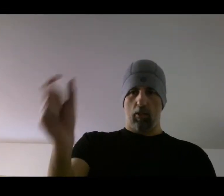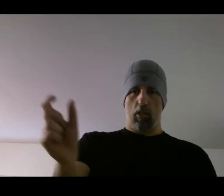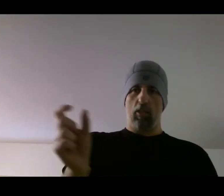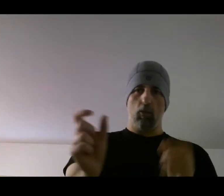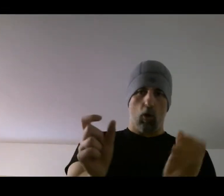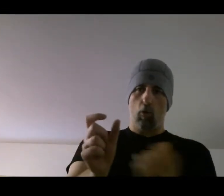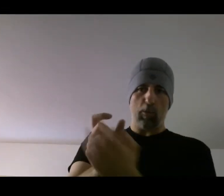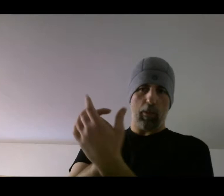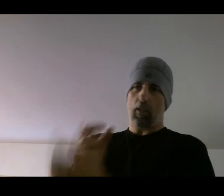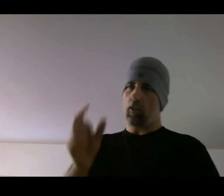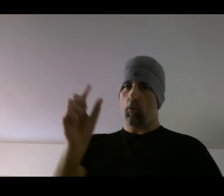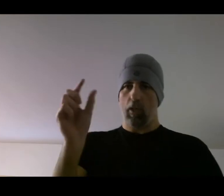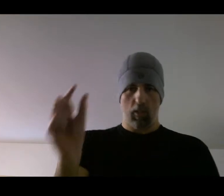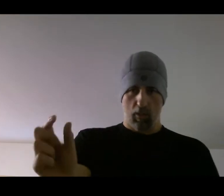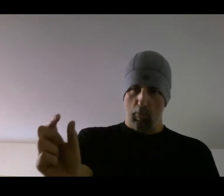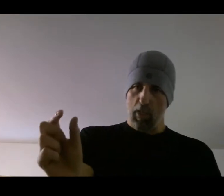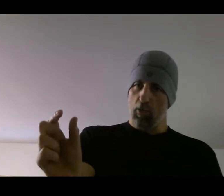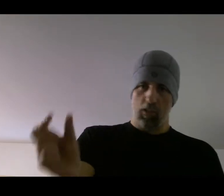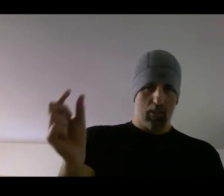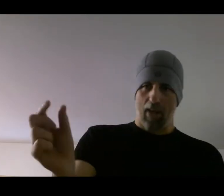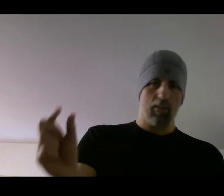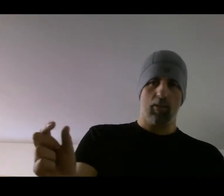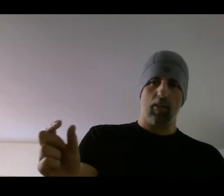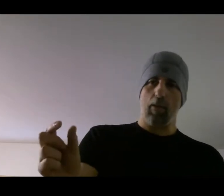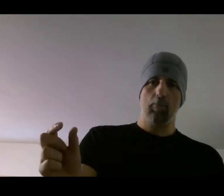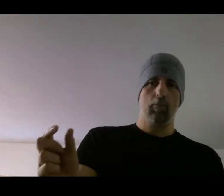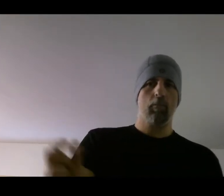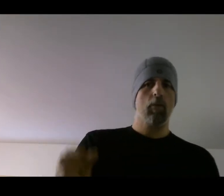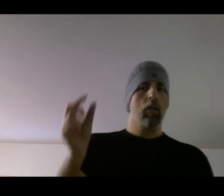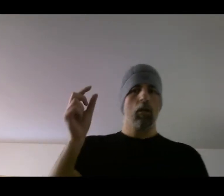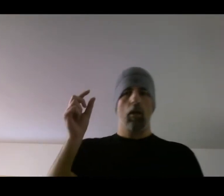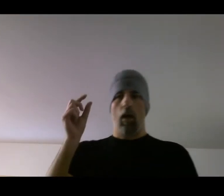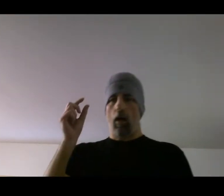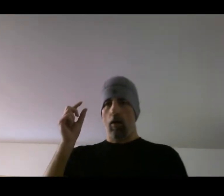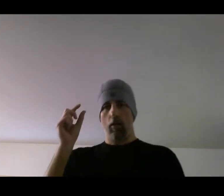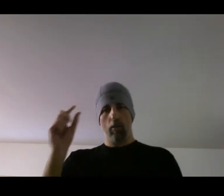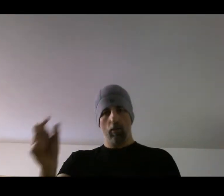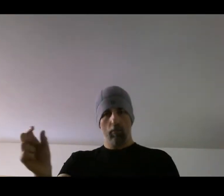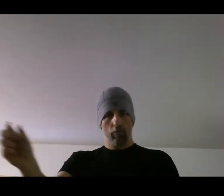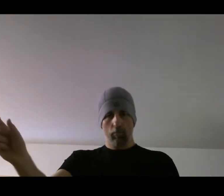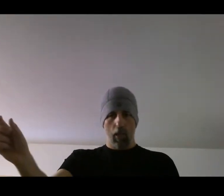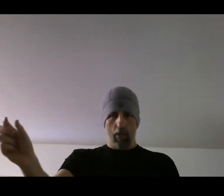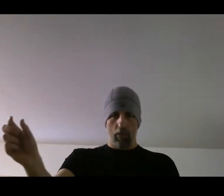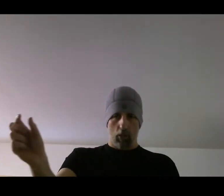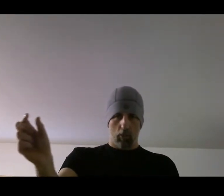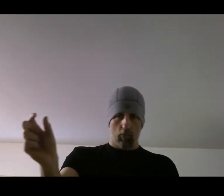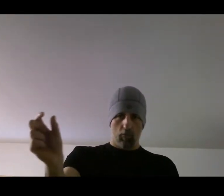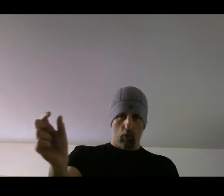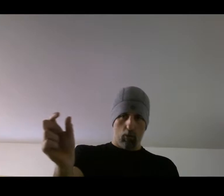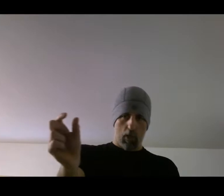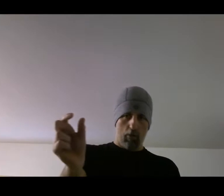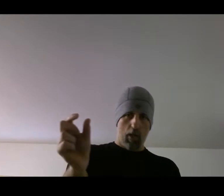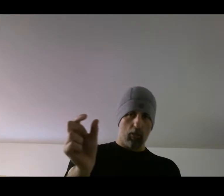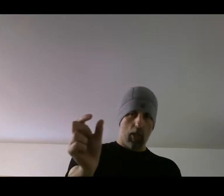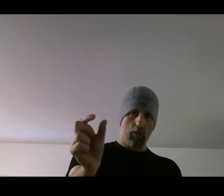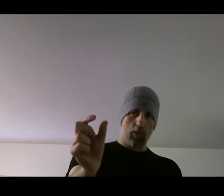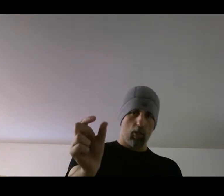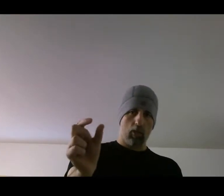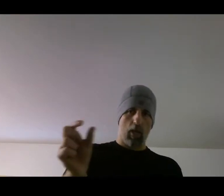And it's, and you can always build into it. The meter is exactly the same. Uh, and it just goes down as your energy goes down.